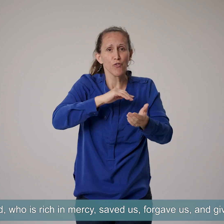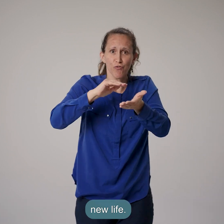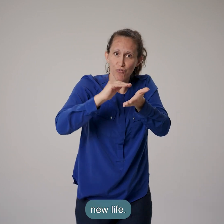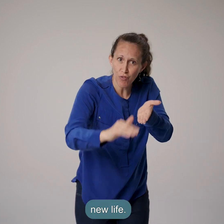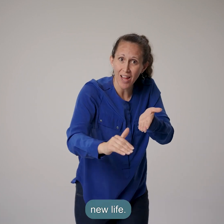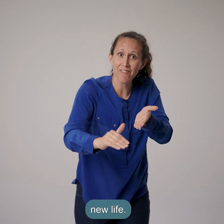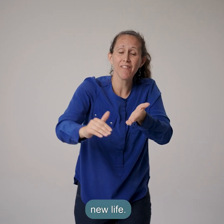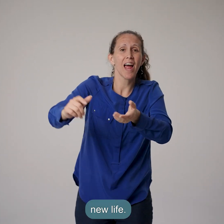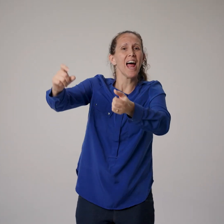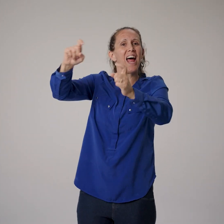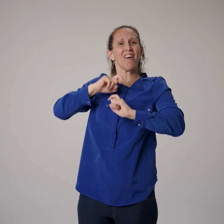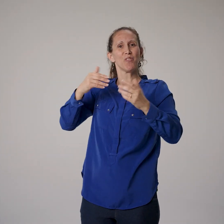us new life.